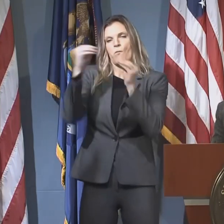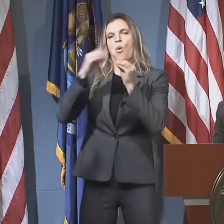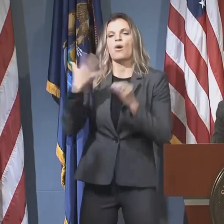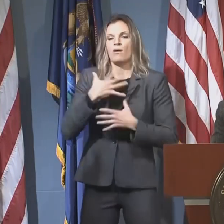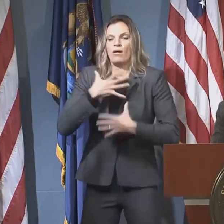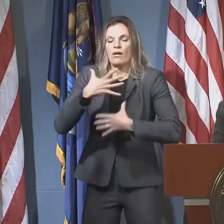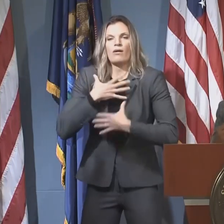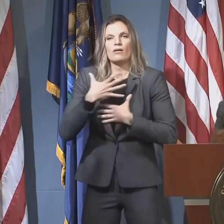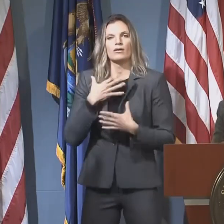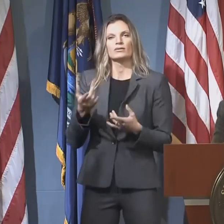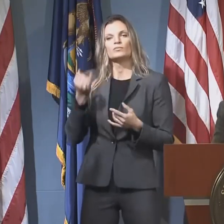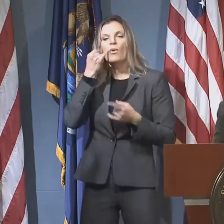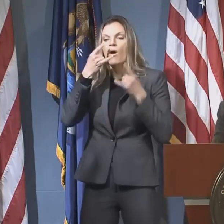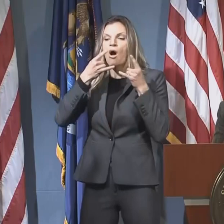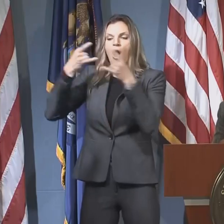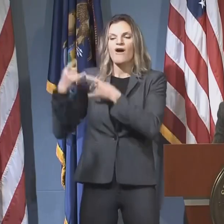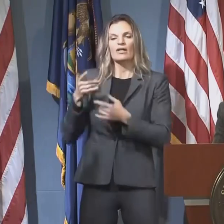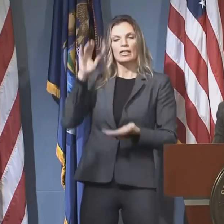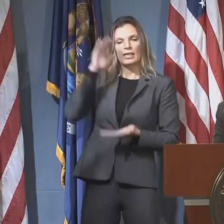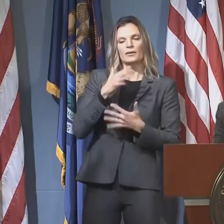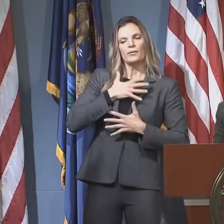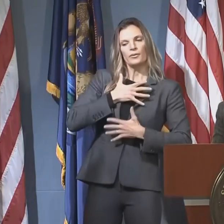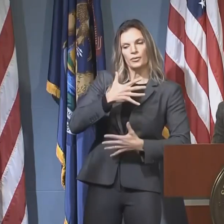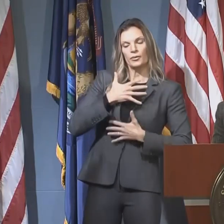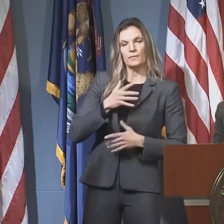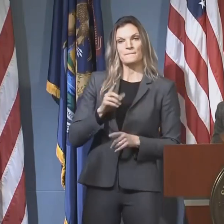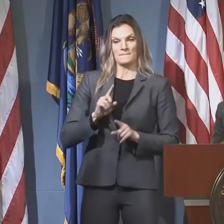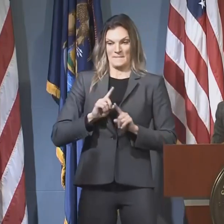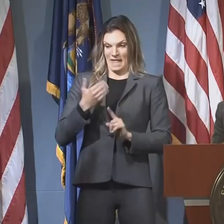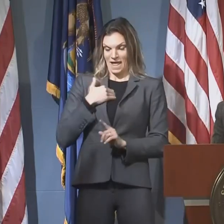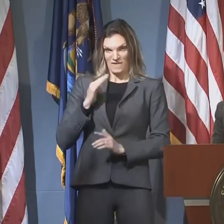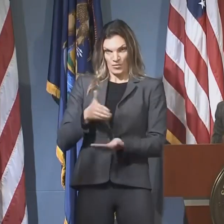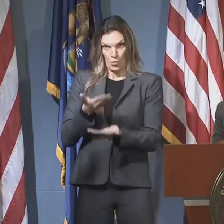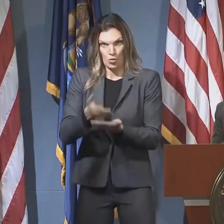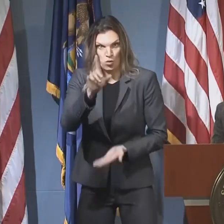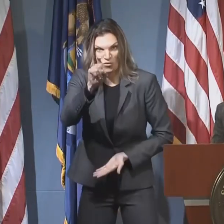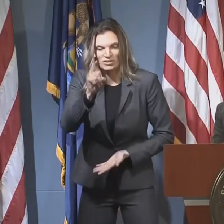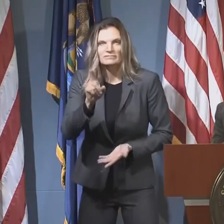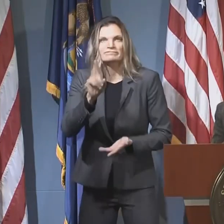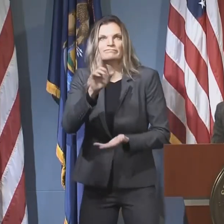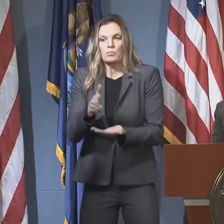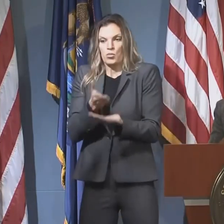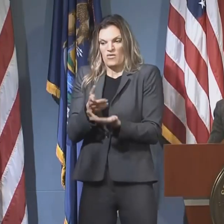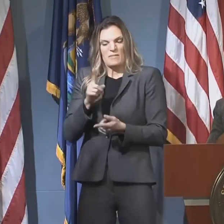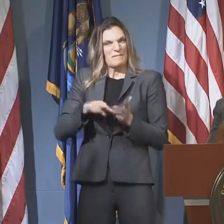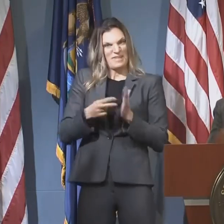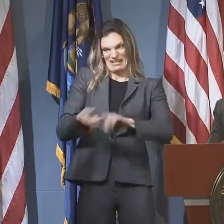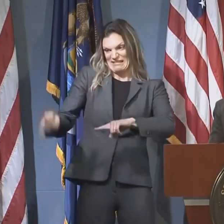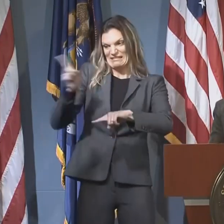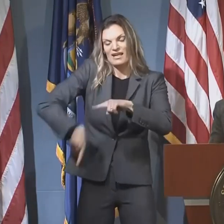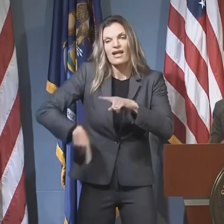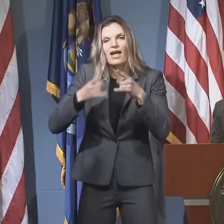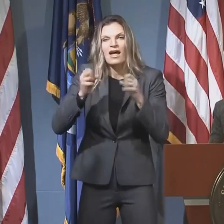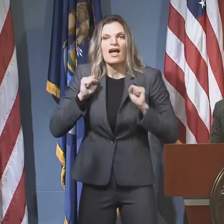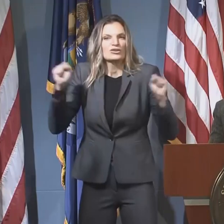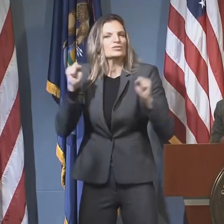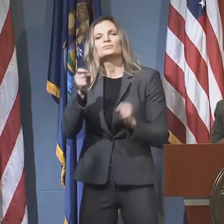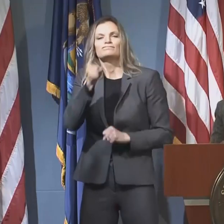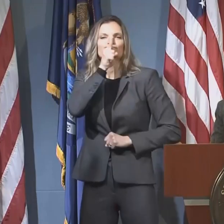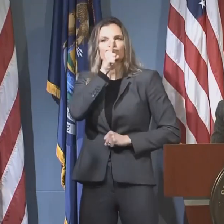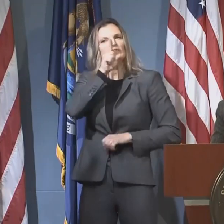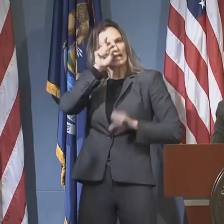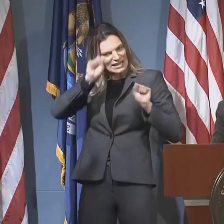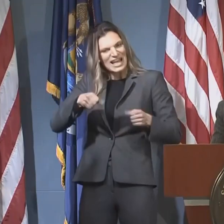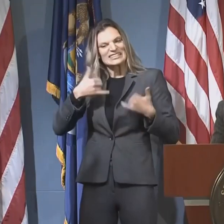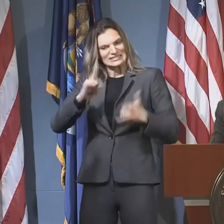exercising. But we do not have any proof that someone cannot exercise. And if they can't, quite frankly, then maybe they won't be able to participate,